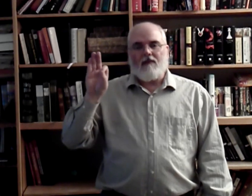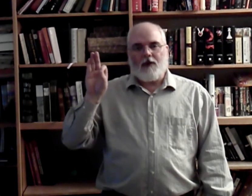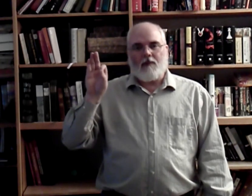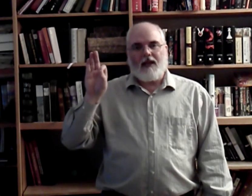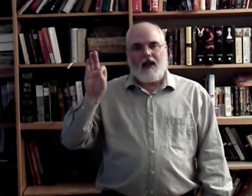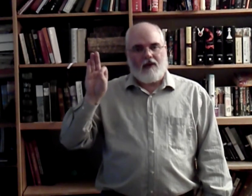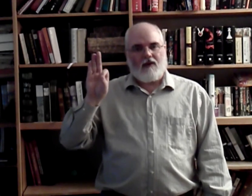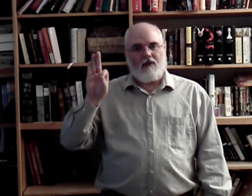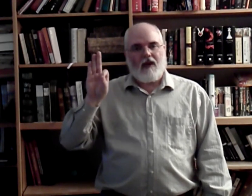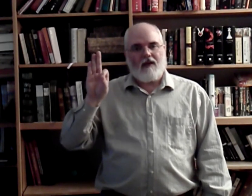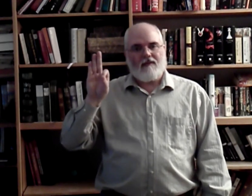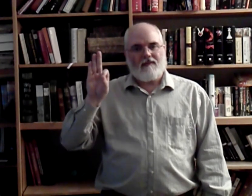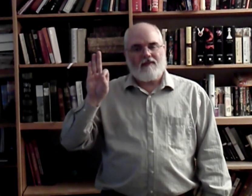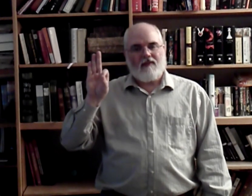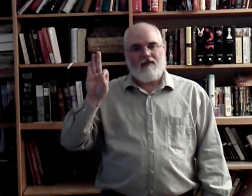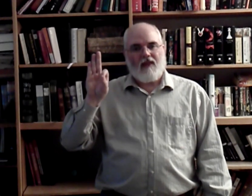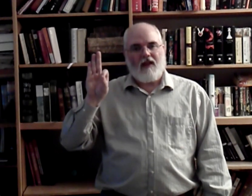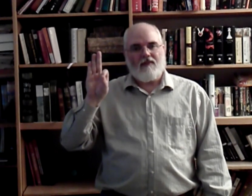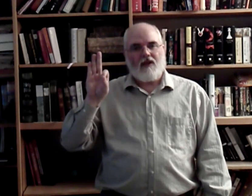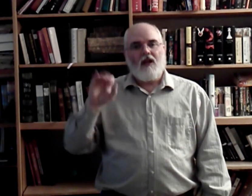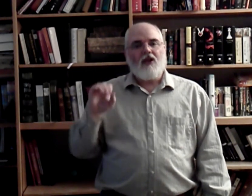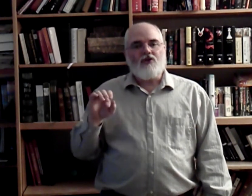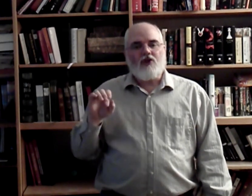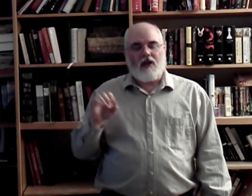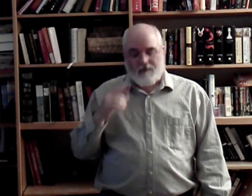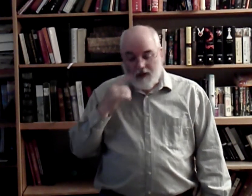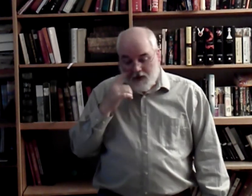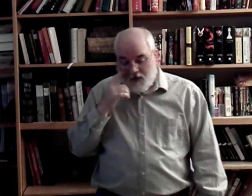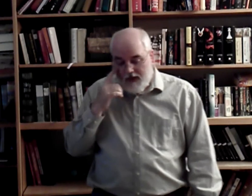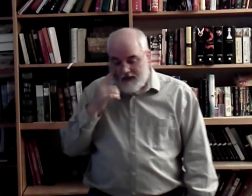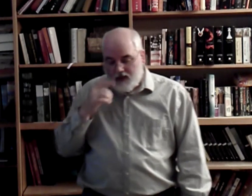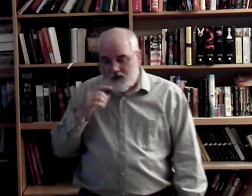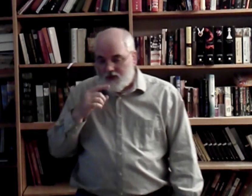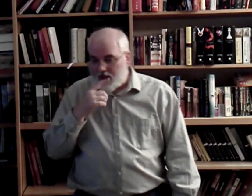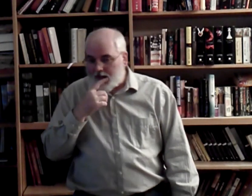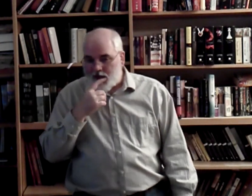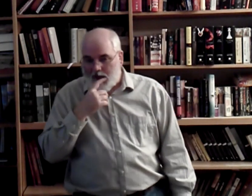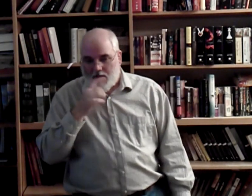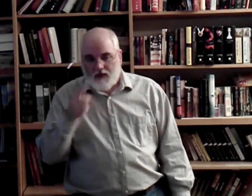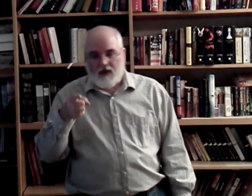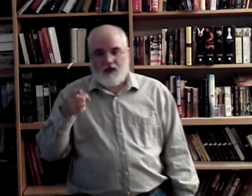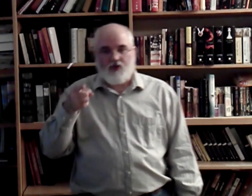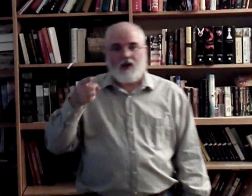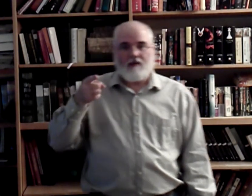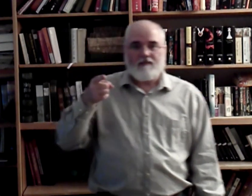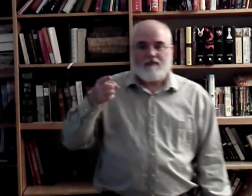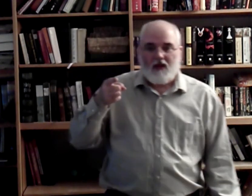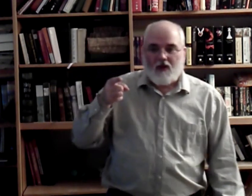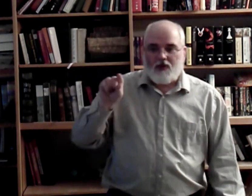Comfortably together. Okay? F. G. Two ways to do the letter G. G or